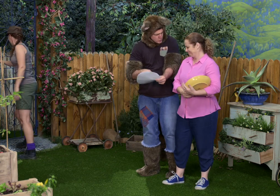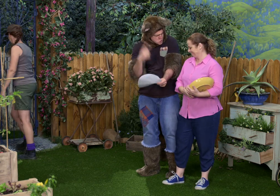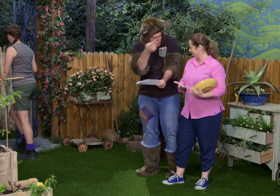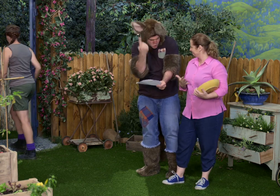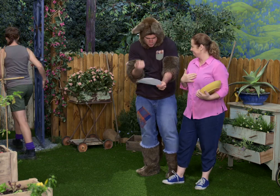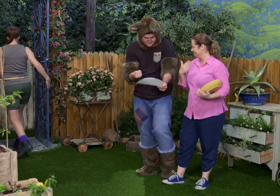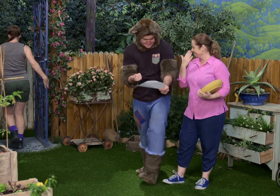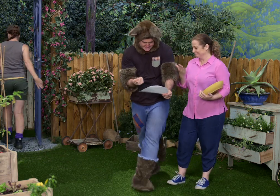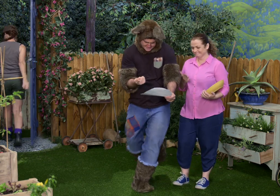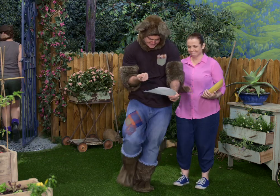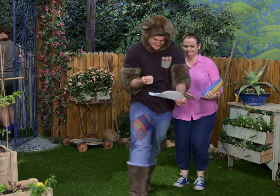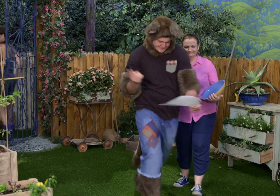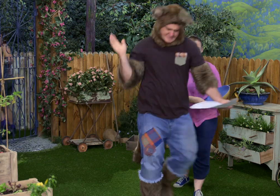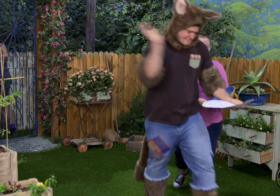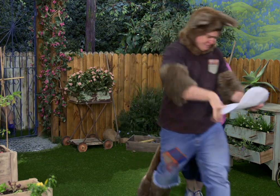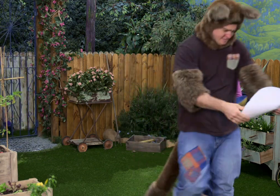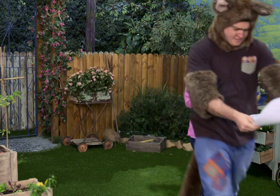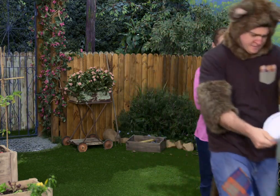footprint is it, Sally? I don't know. Come on, then.